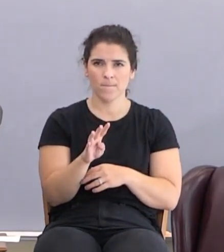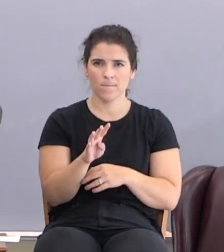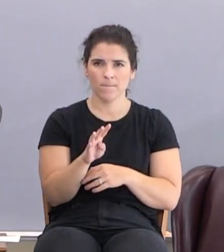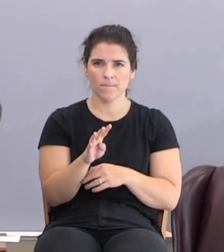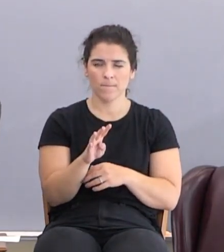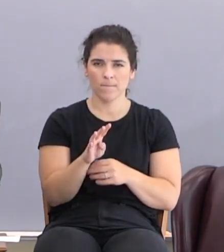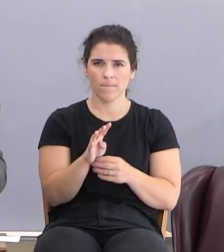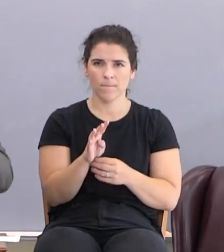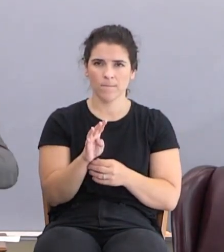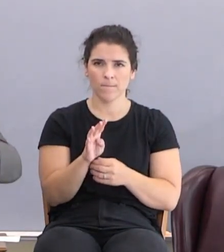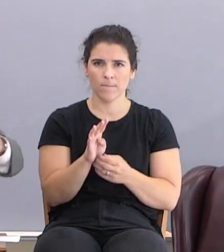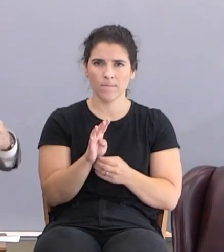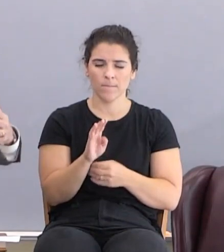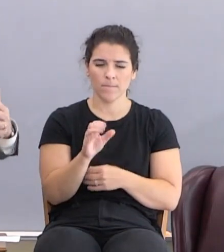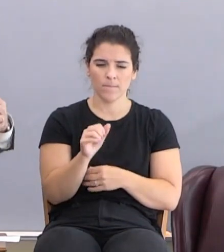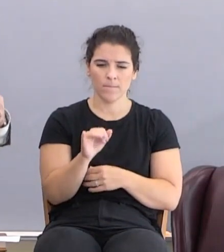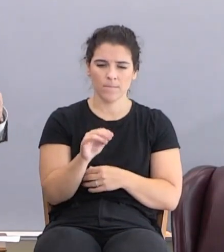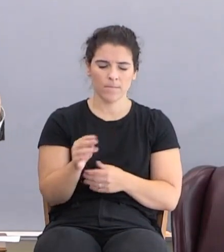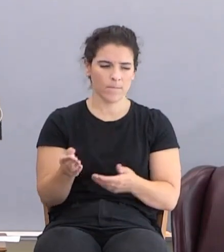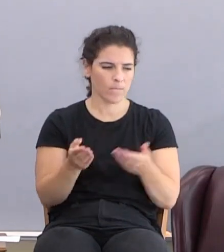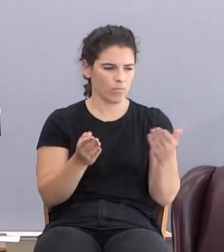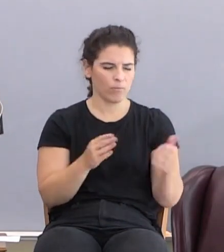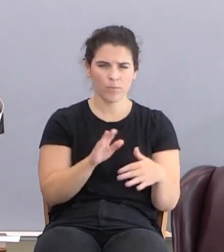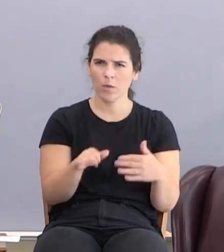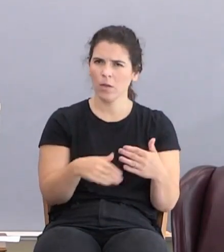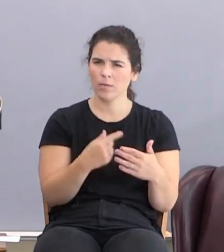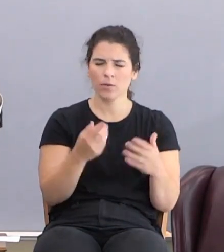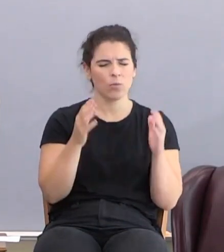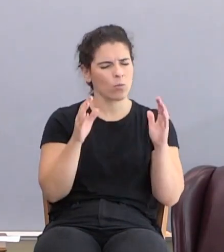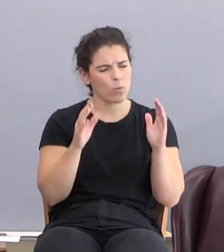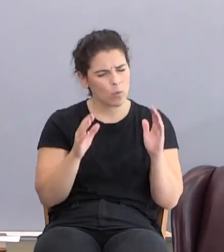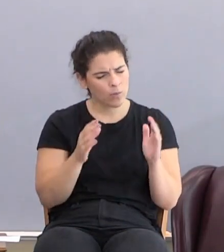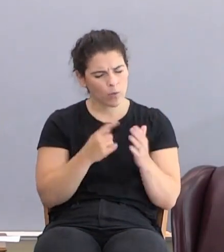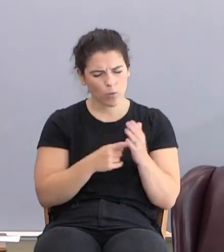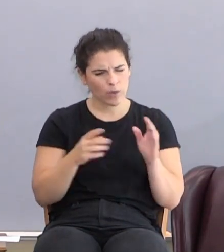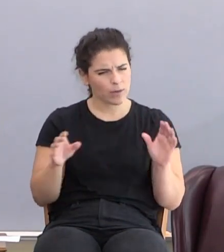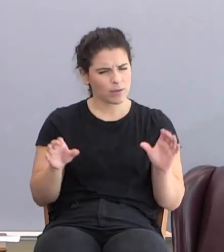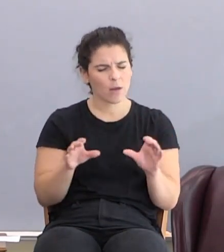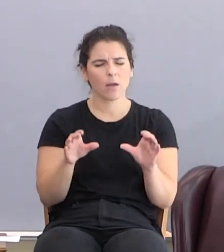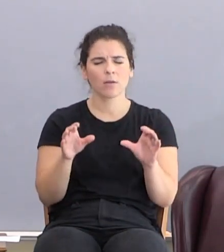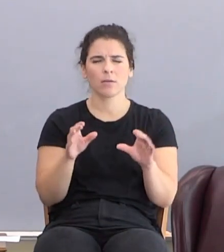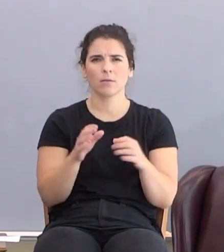Cain brings all this, and oh, it's so wonderful what he's done.